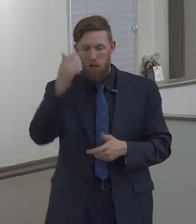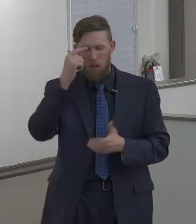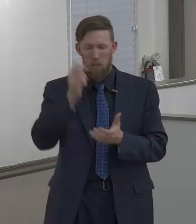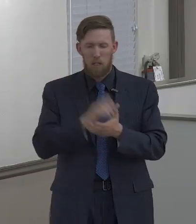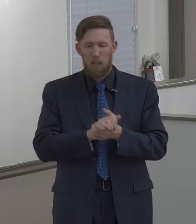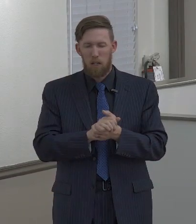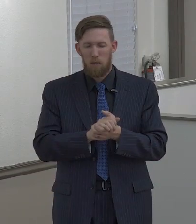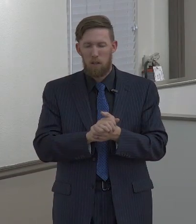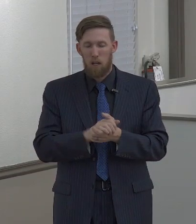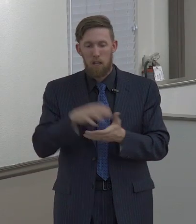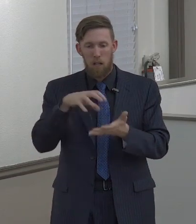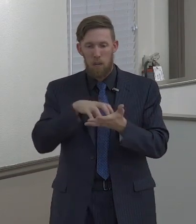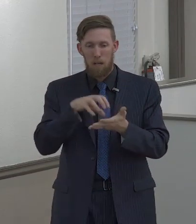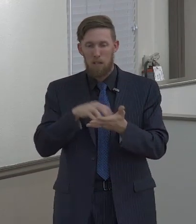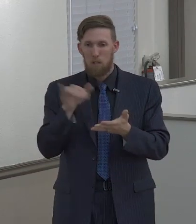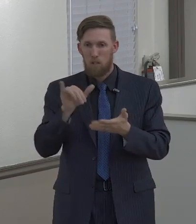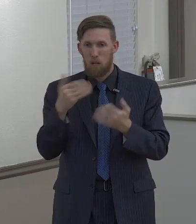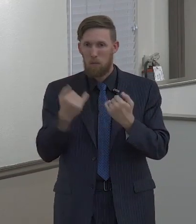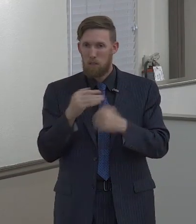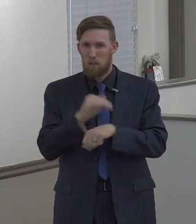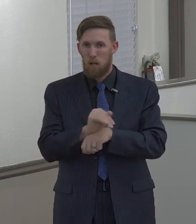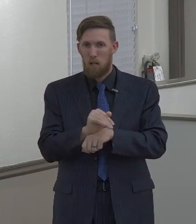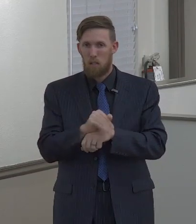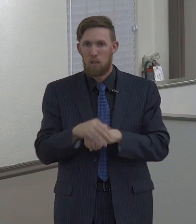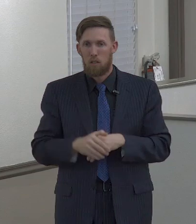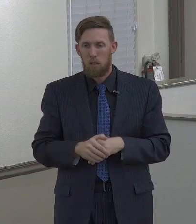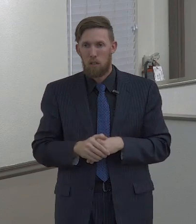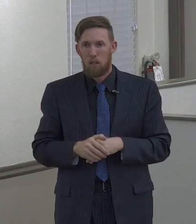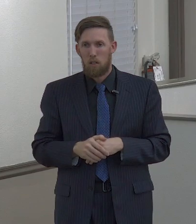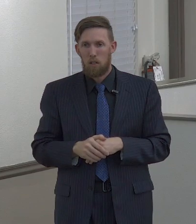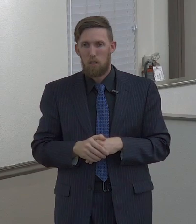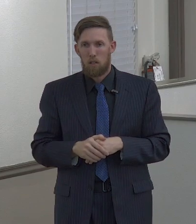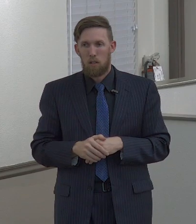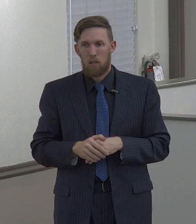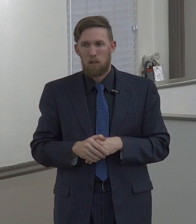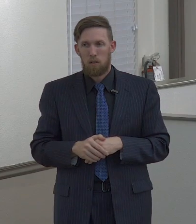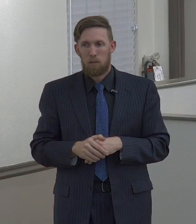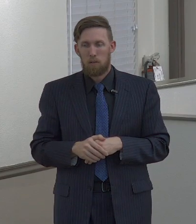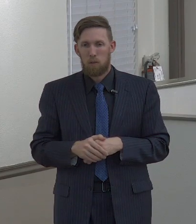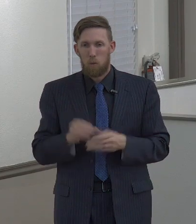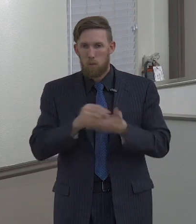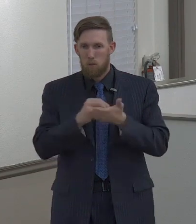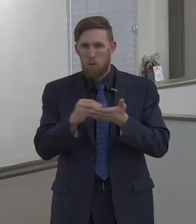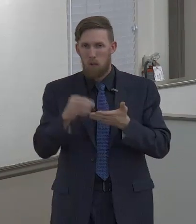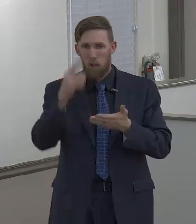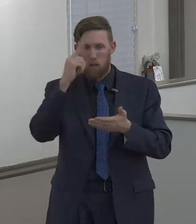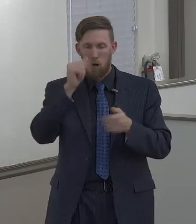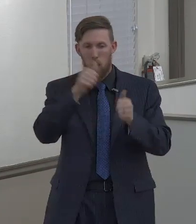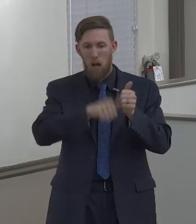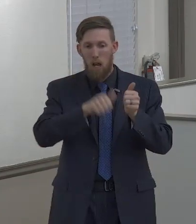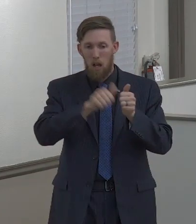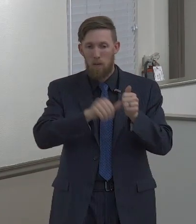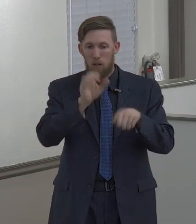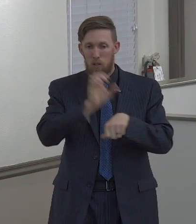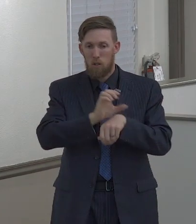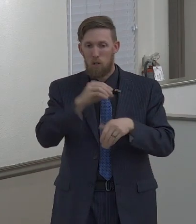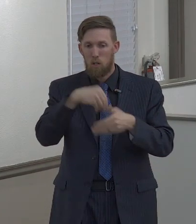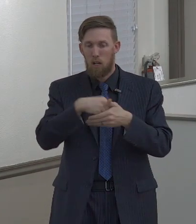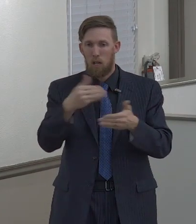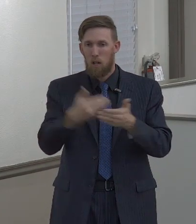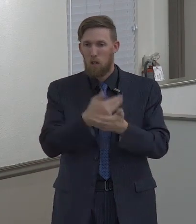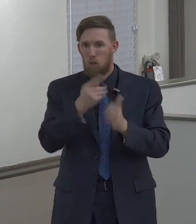churches. That it was found in every single epistle written to the New Testament churches.